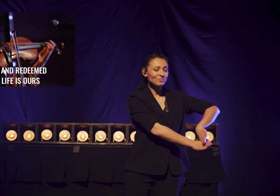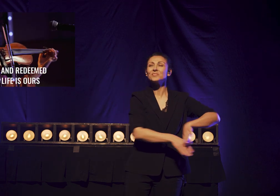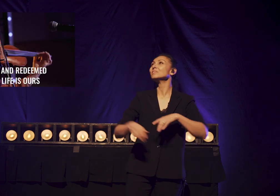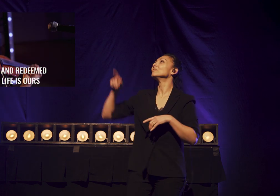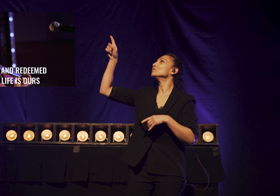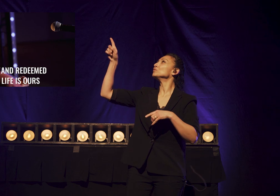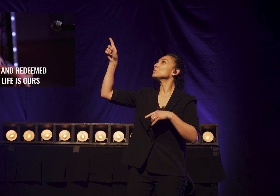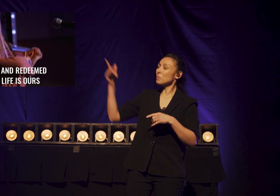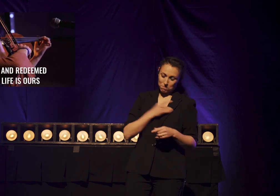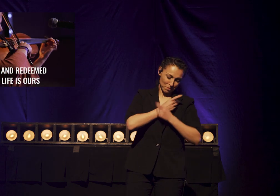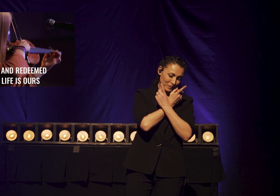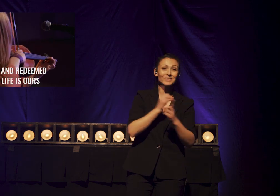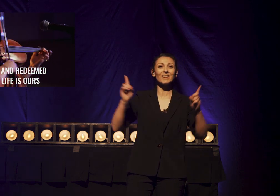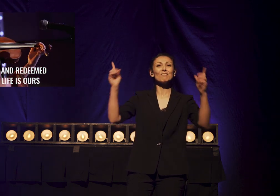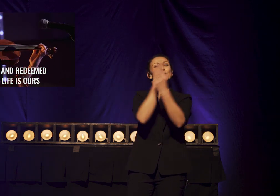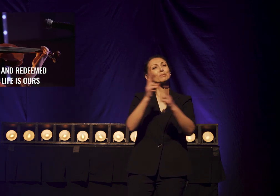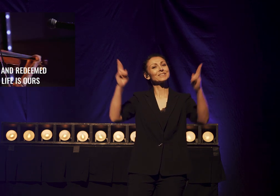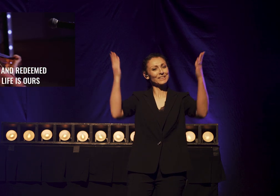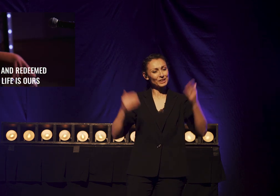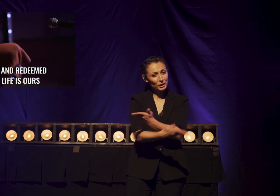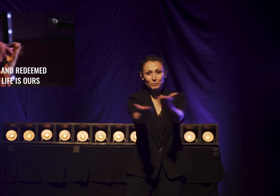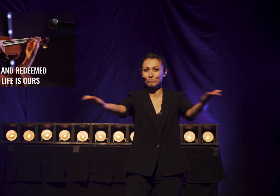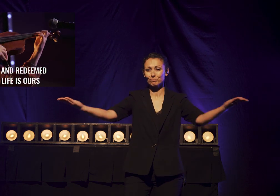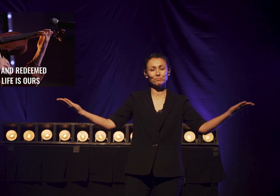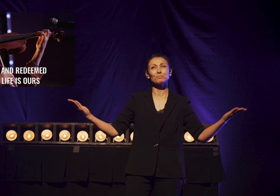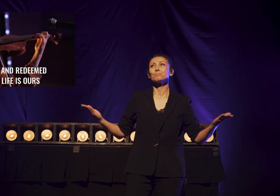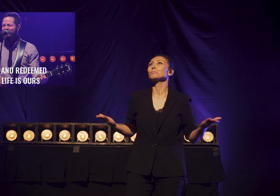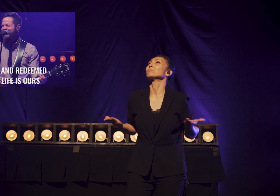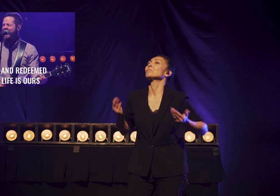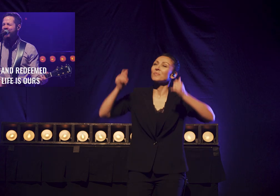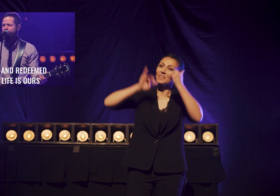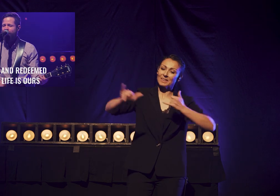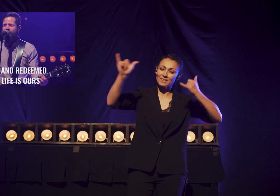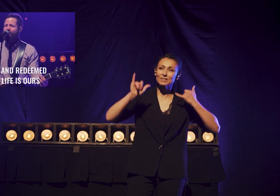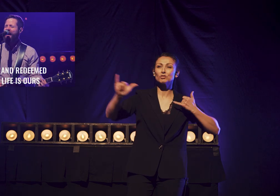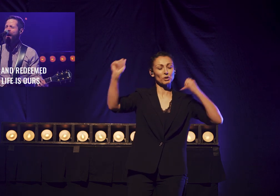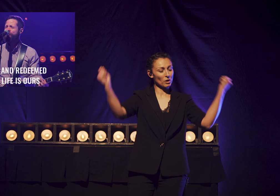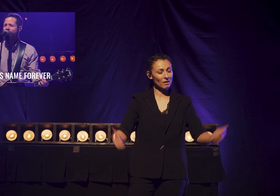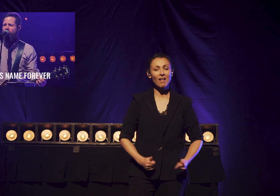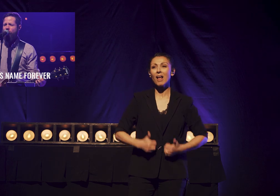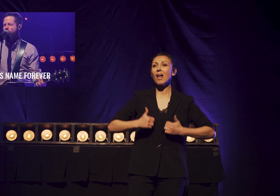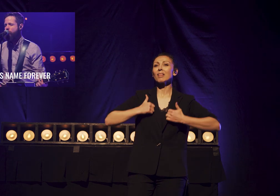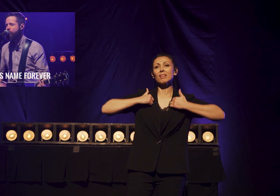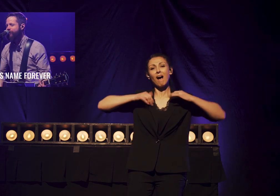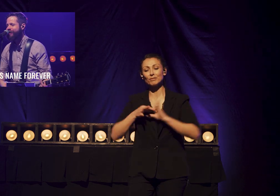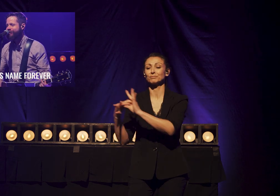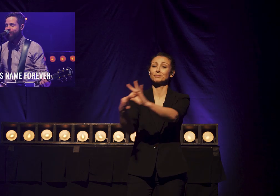Delivered And Redeemed Eternal Life Is Oath Raise His